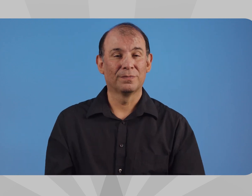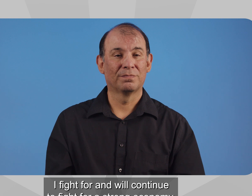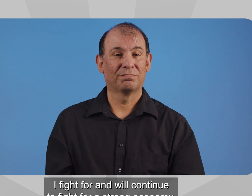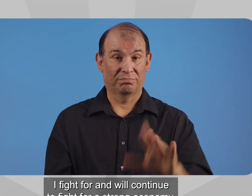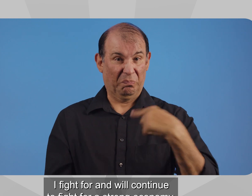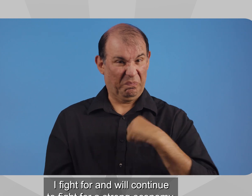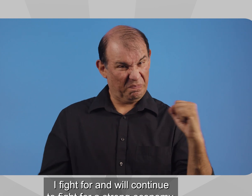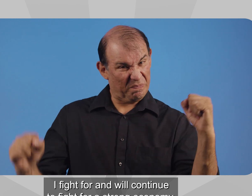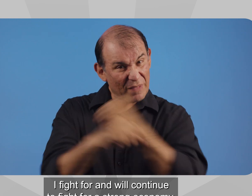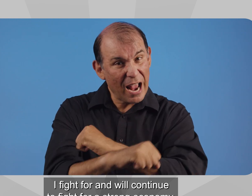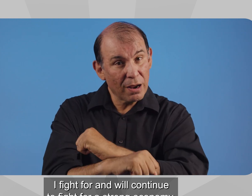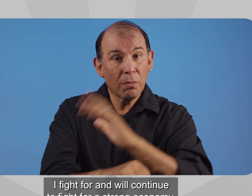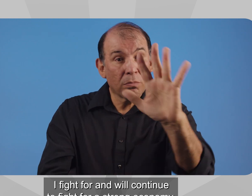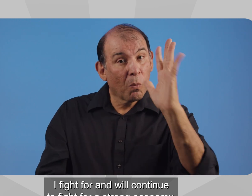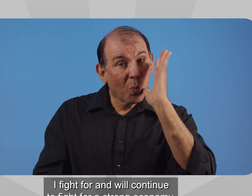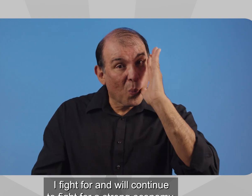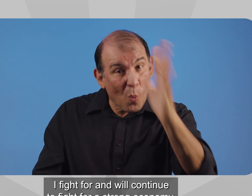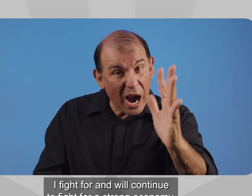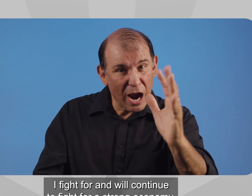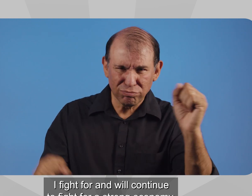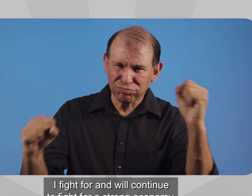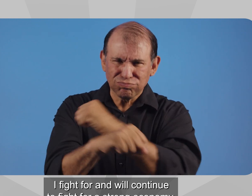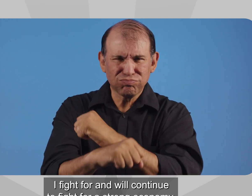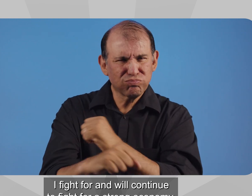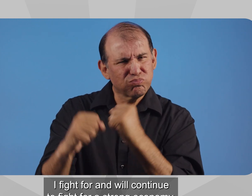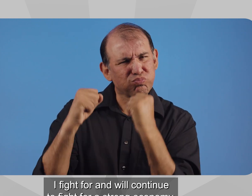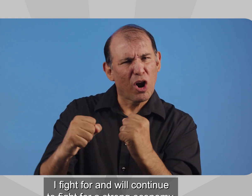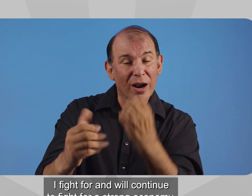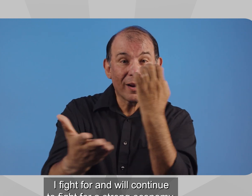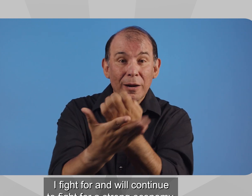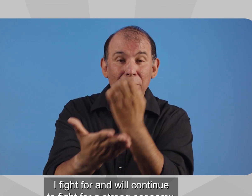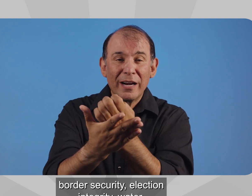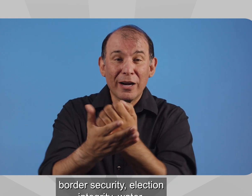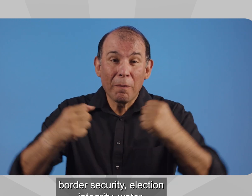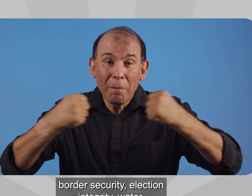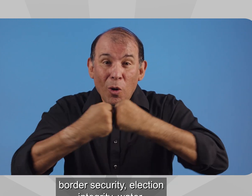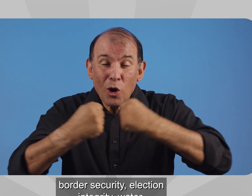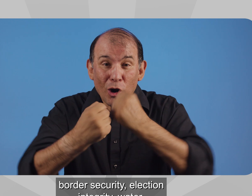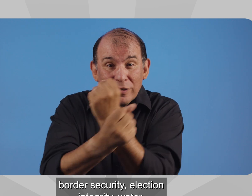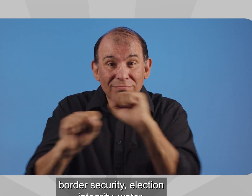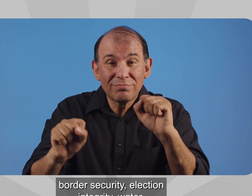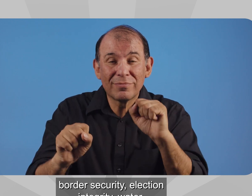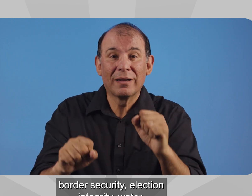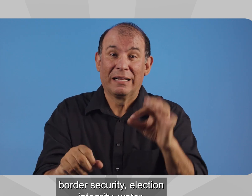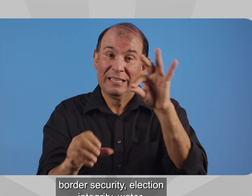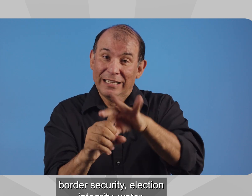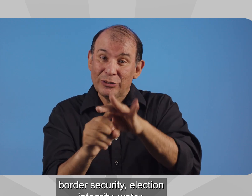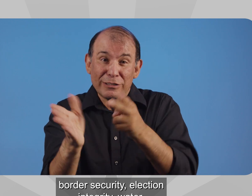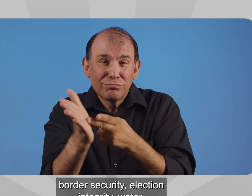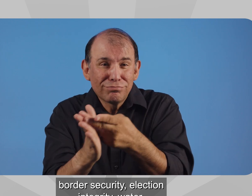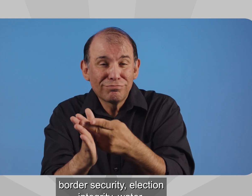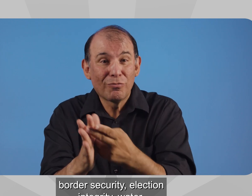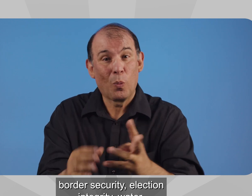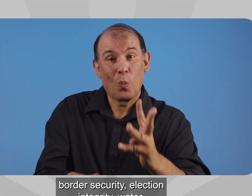I fight for and will continue to fight for a strong economy, border security, election